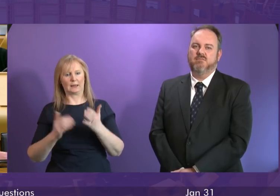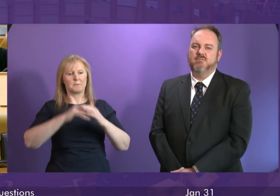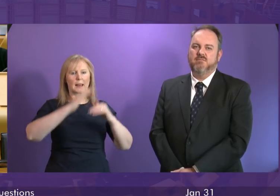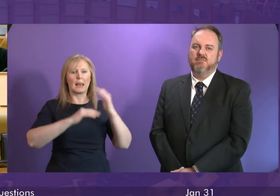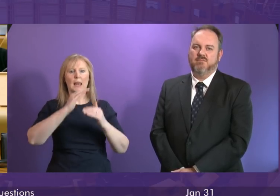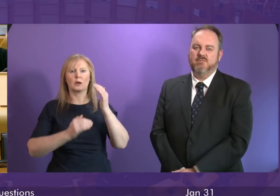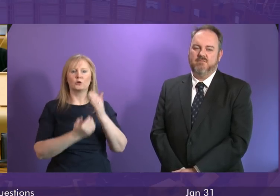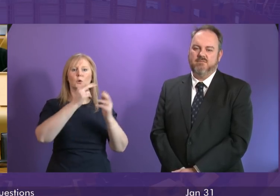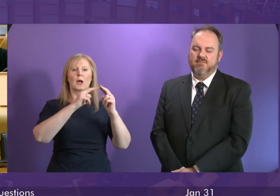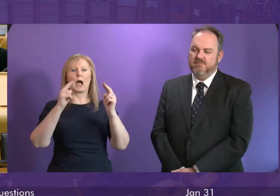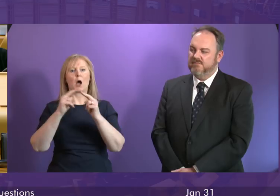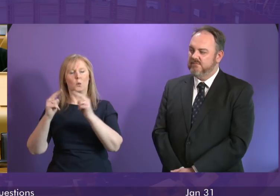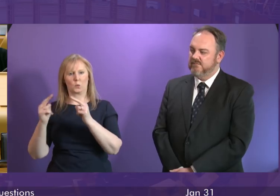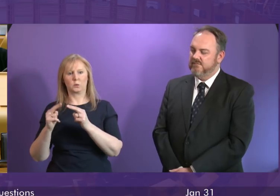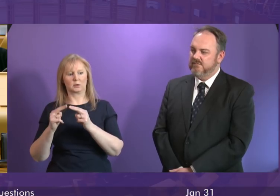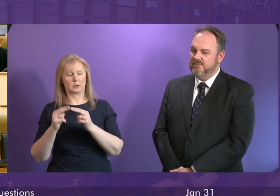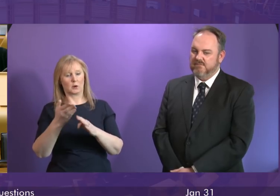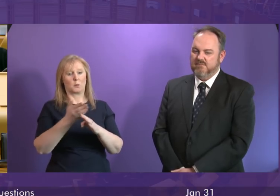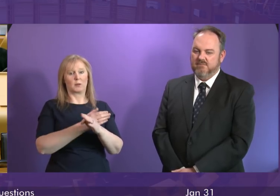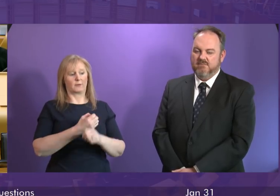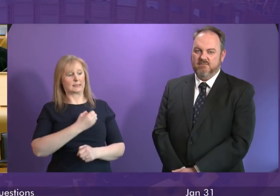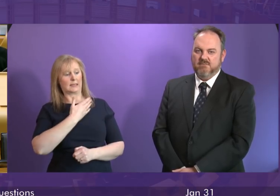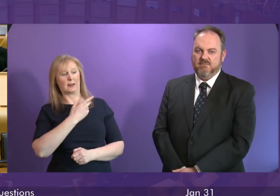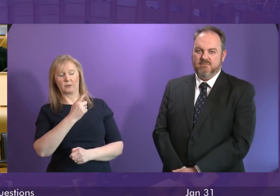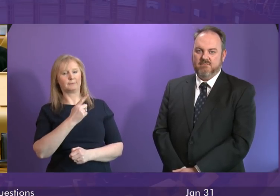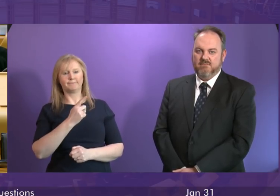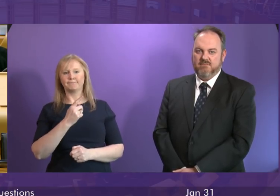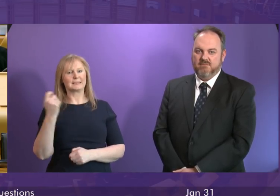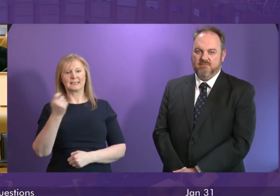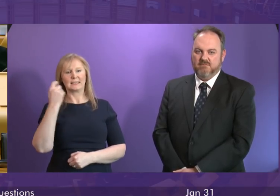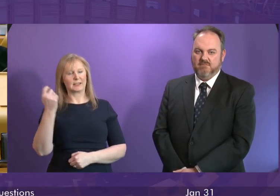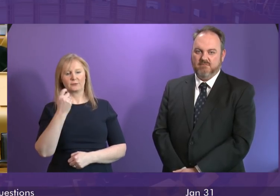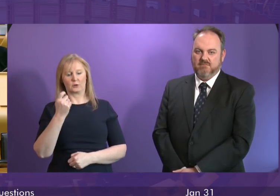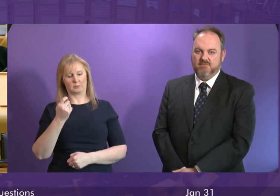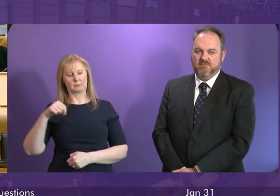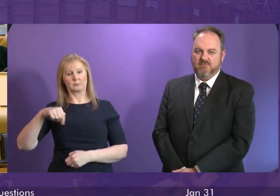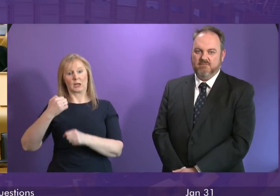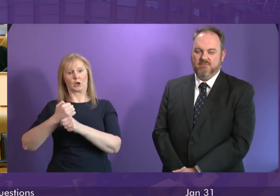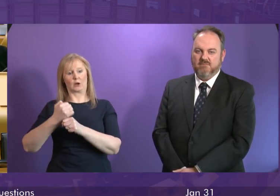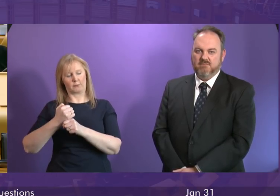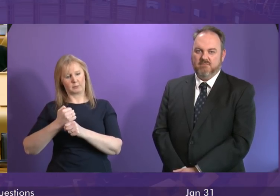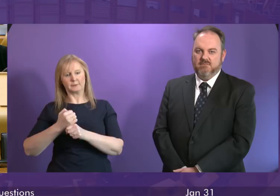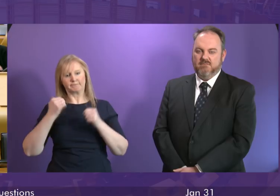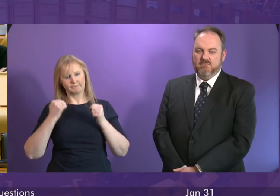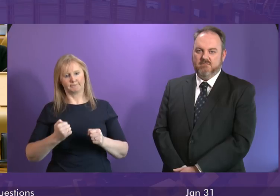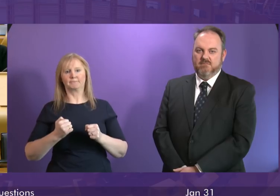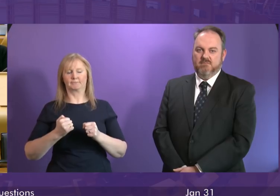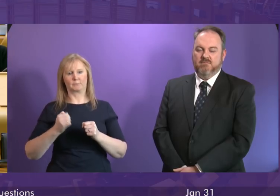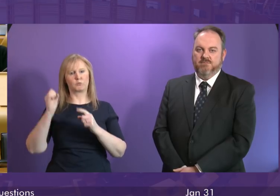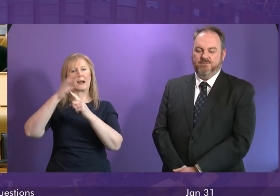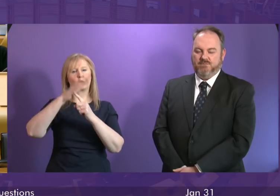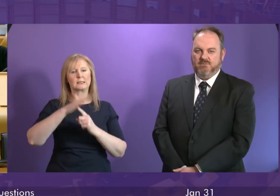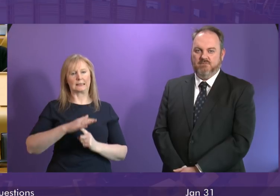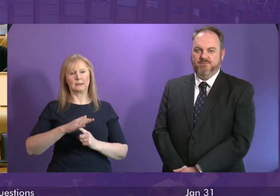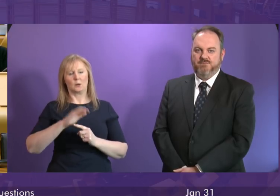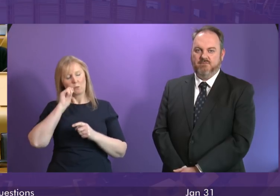something that previous Labour administrations weren't all that successful at but which this government has been determined to prioritise and will